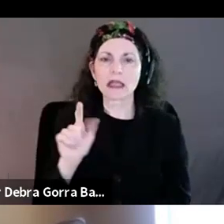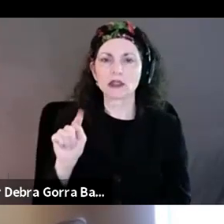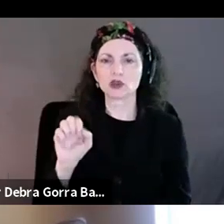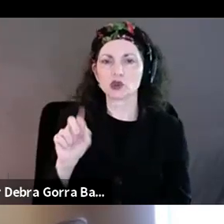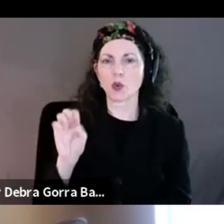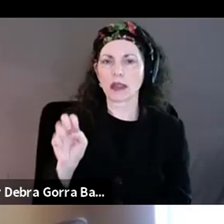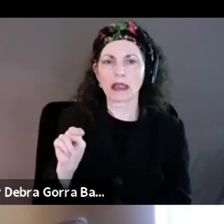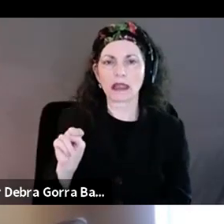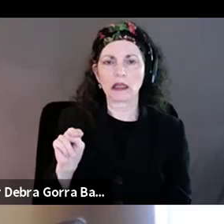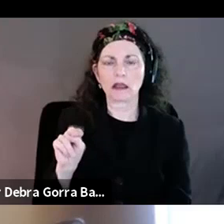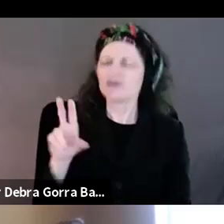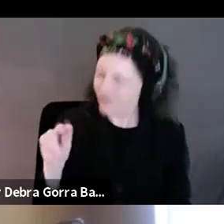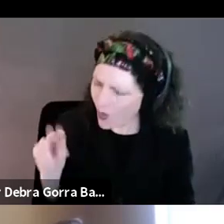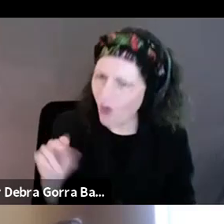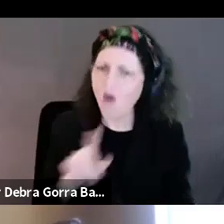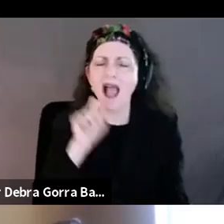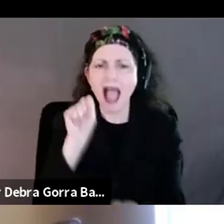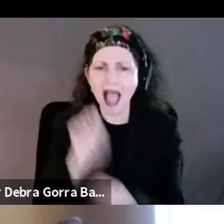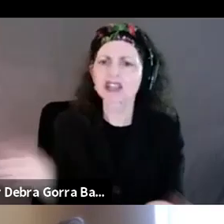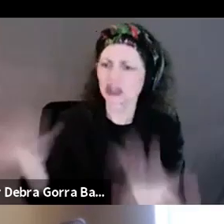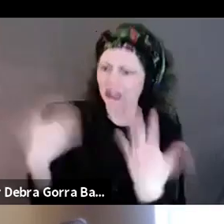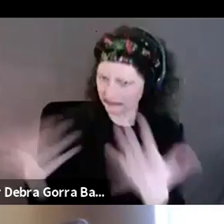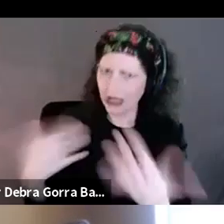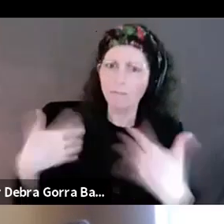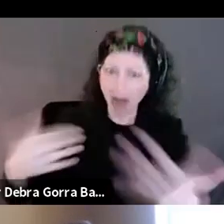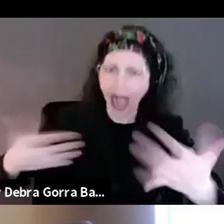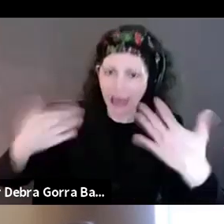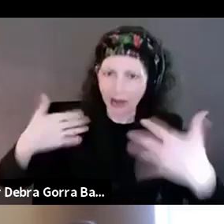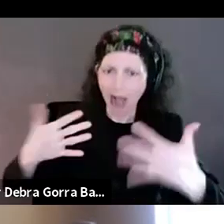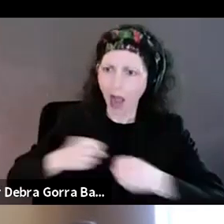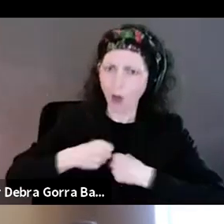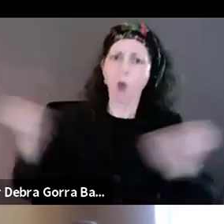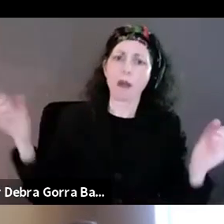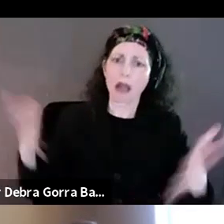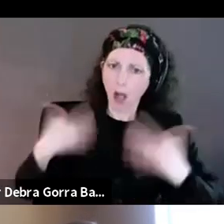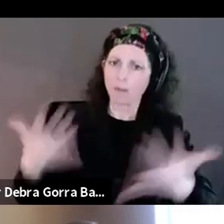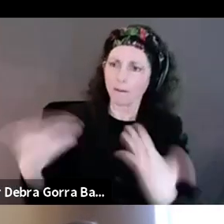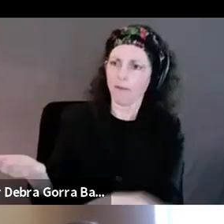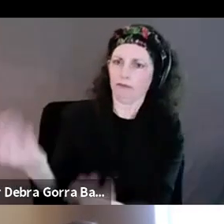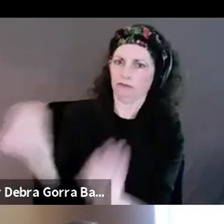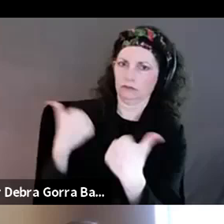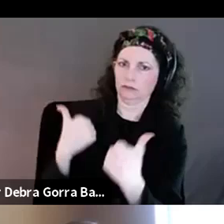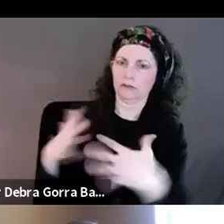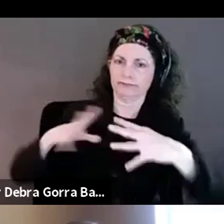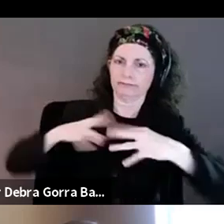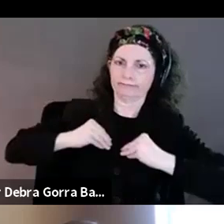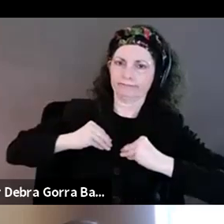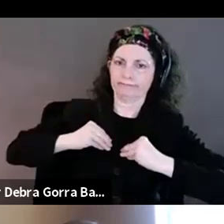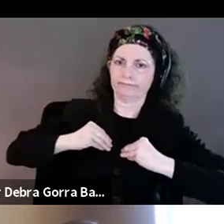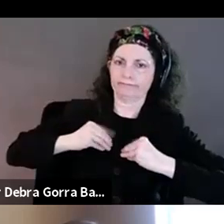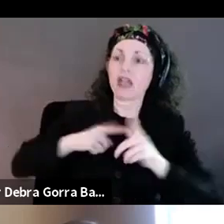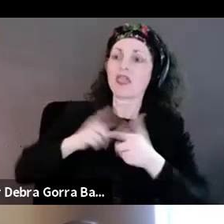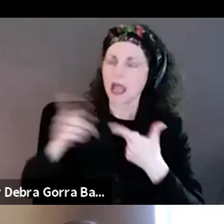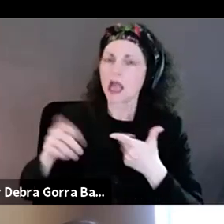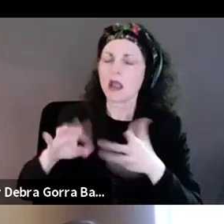and being quiet and listening and then activating based on those